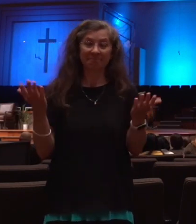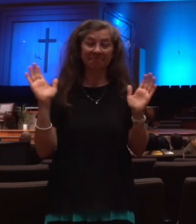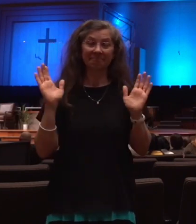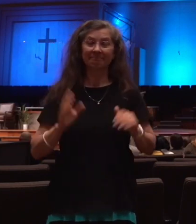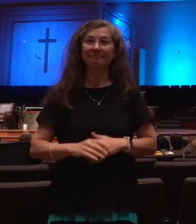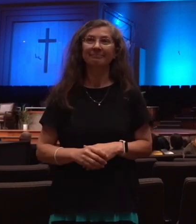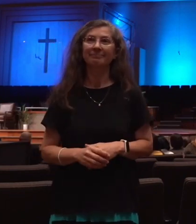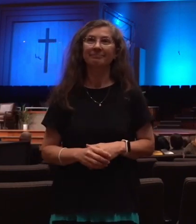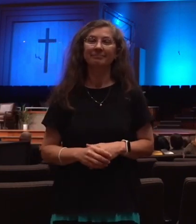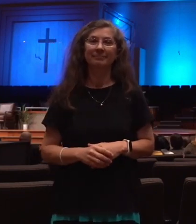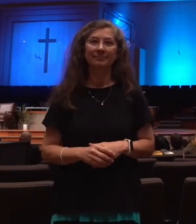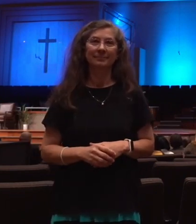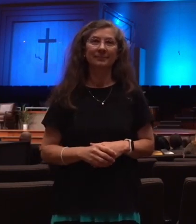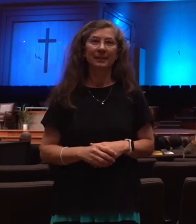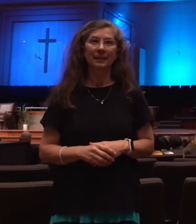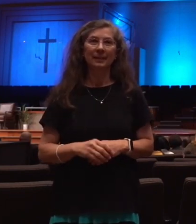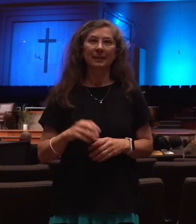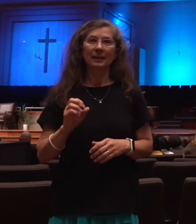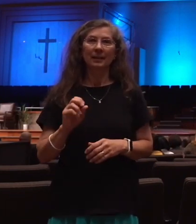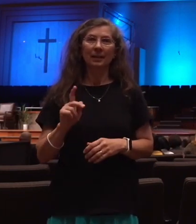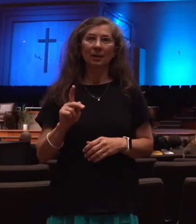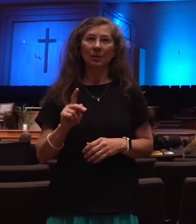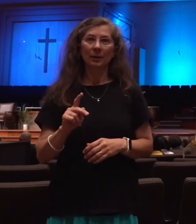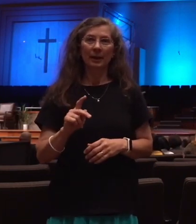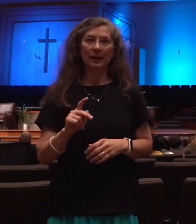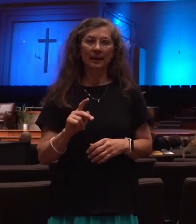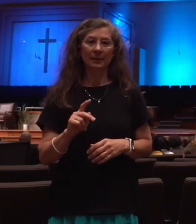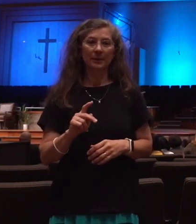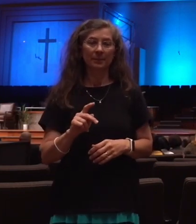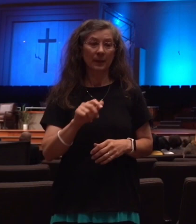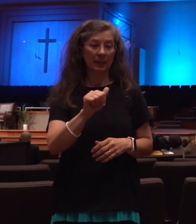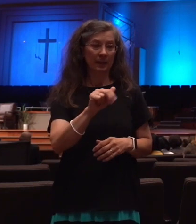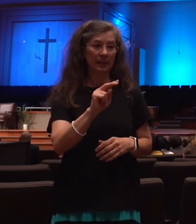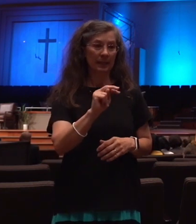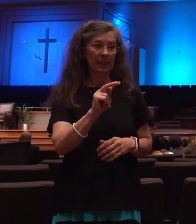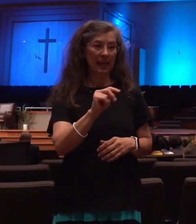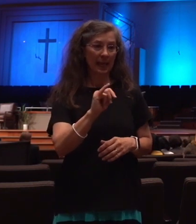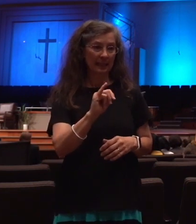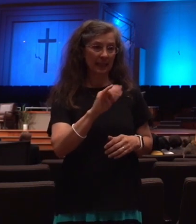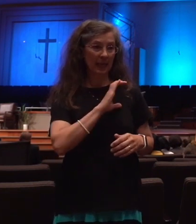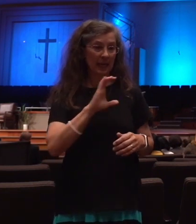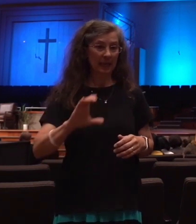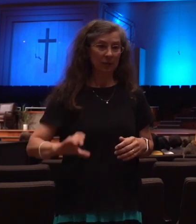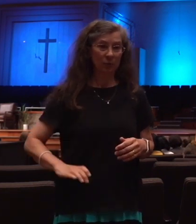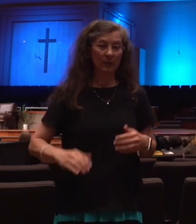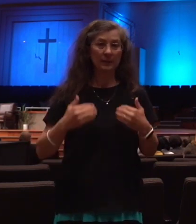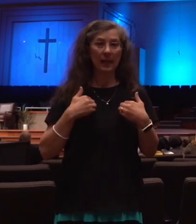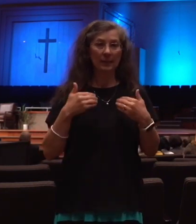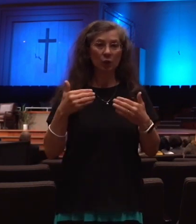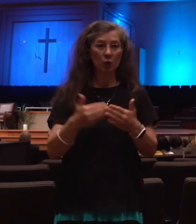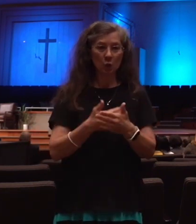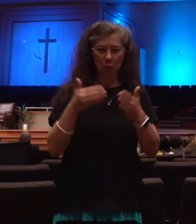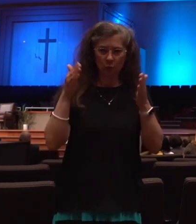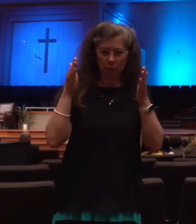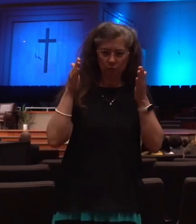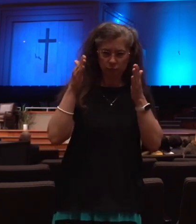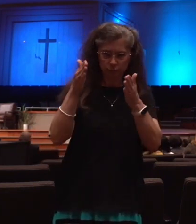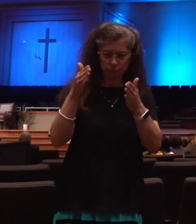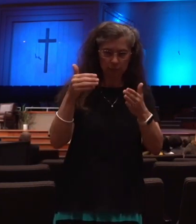Third thing is the Antichrist's new focus. Now in chapter 13 of Revelation, verse three, it